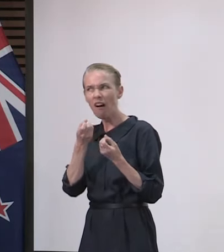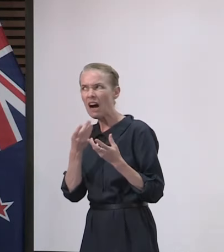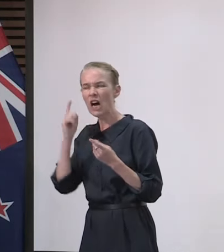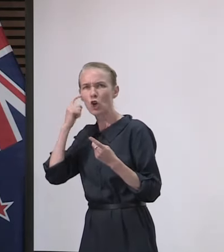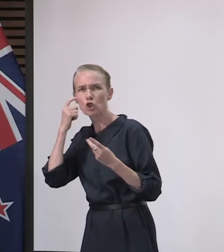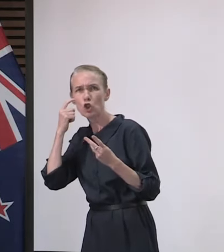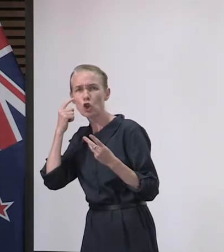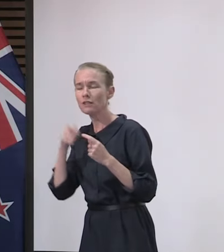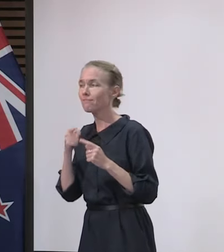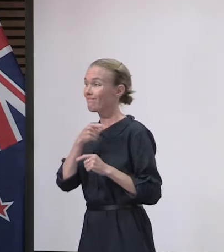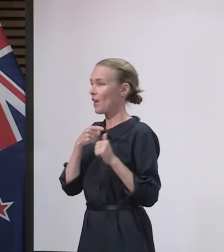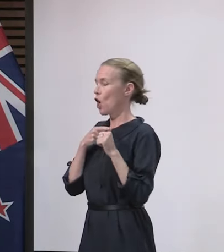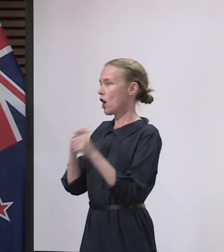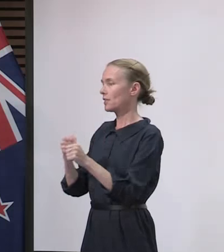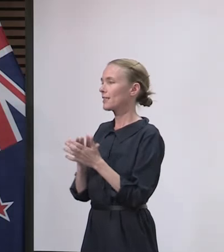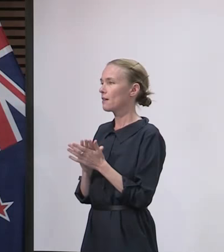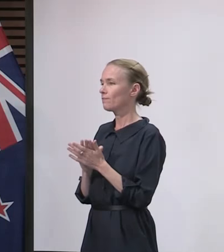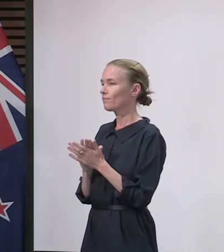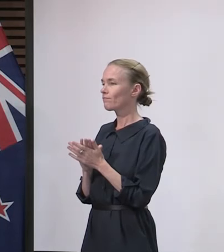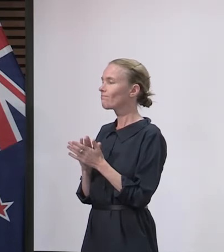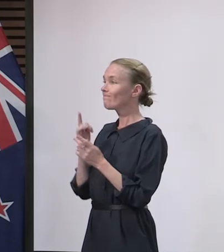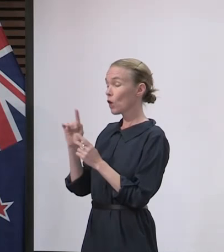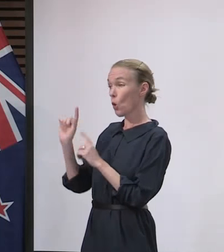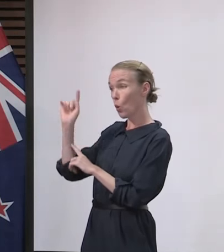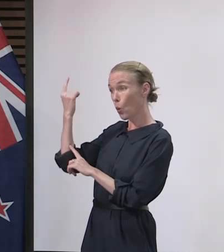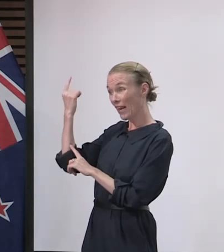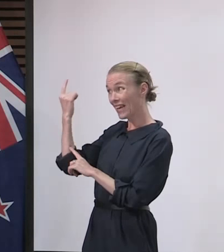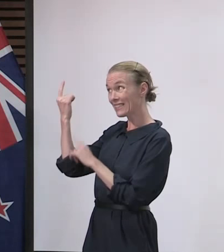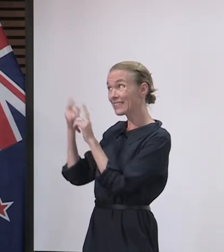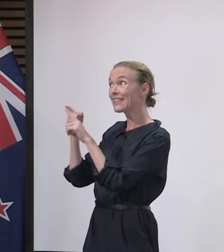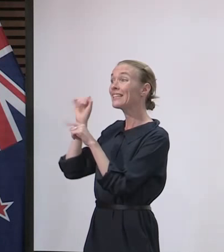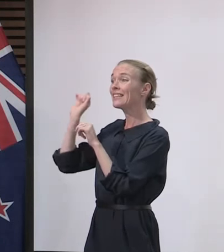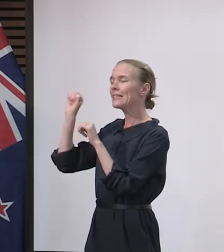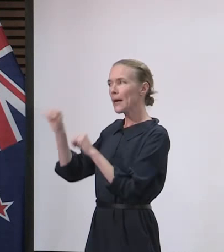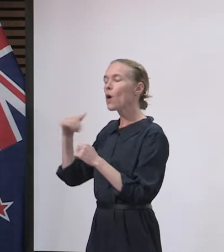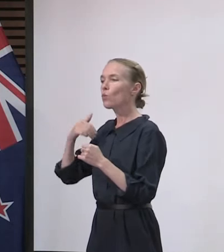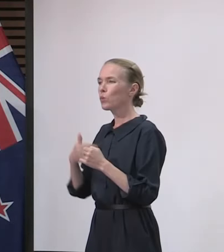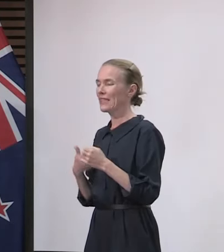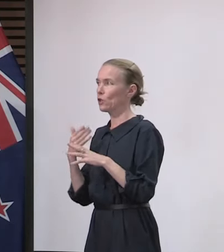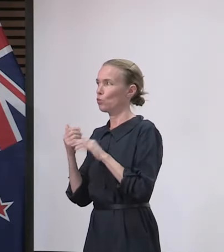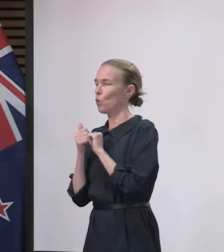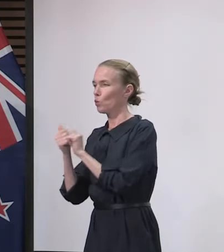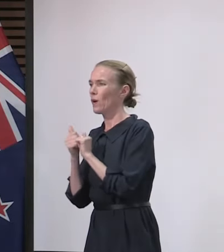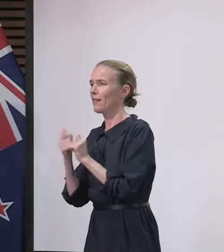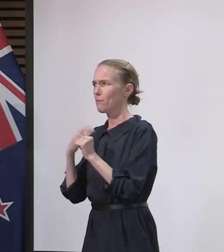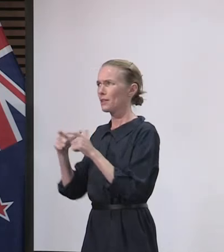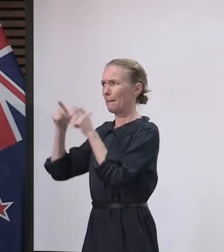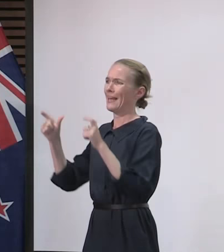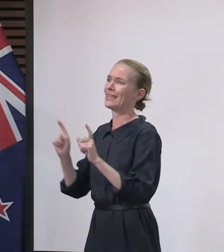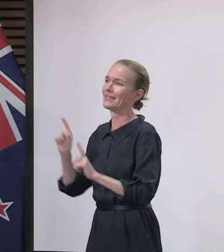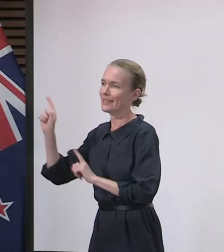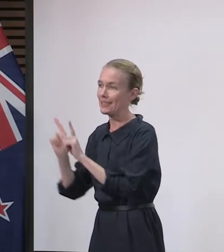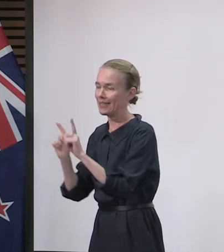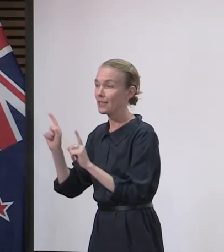So, yes, it will be a challenge. The scale-up that will be required there, and we are working very closely with them, and there is additional